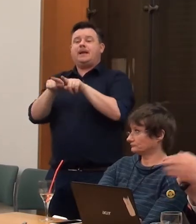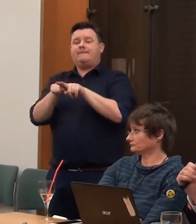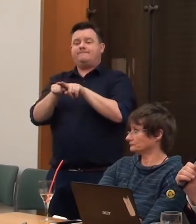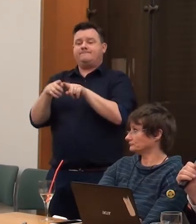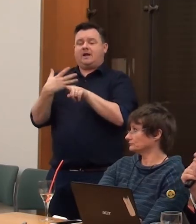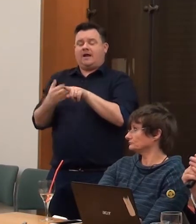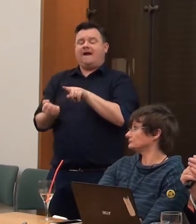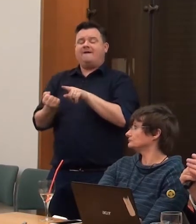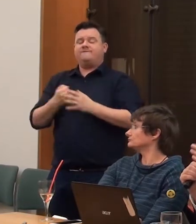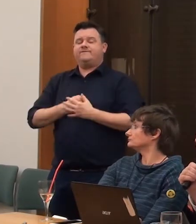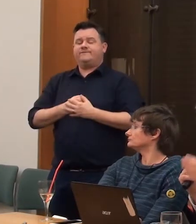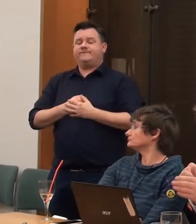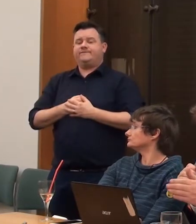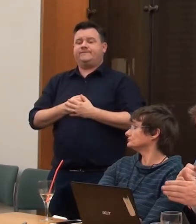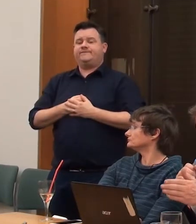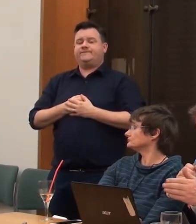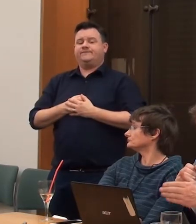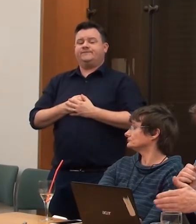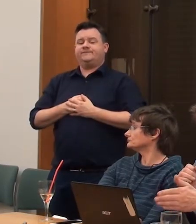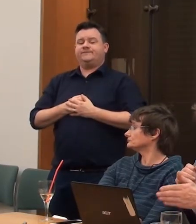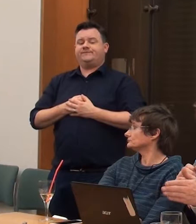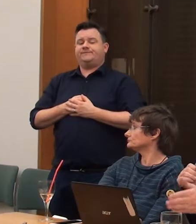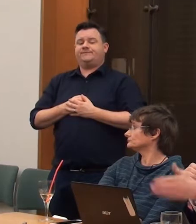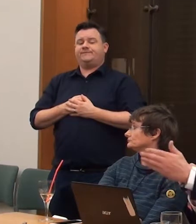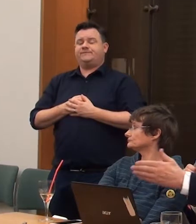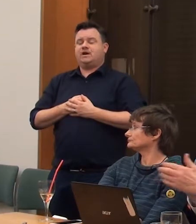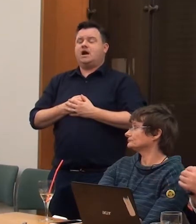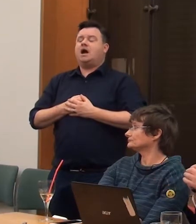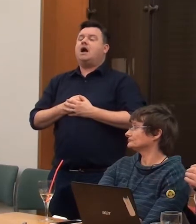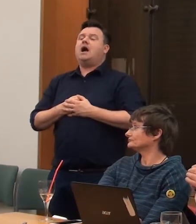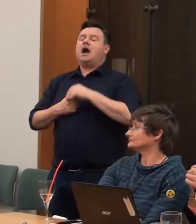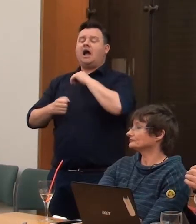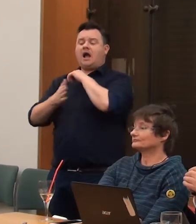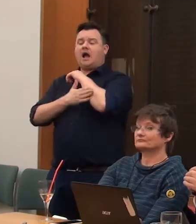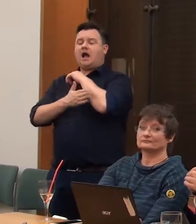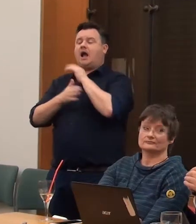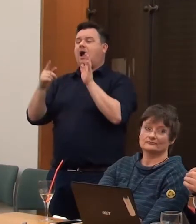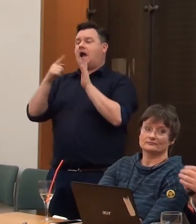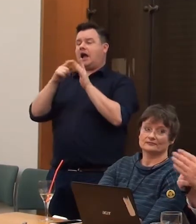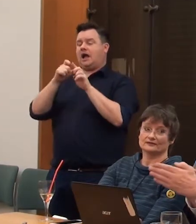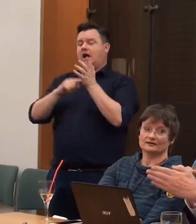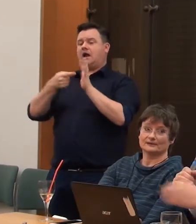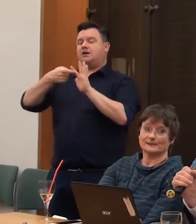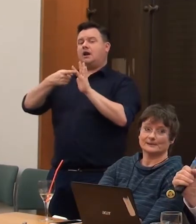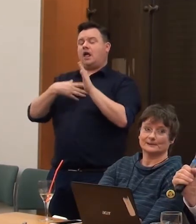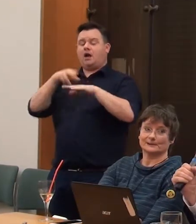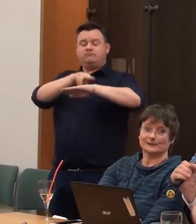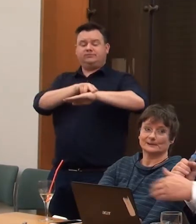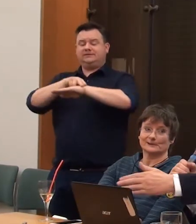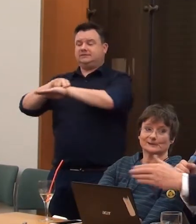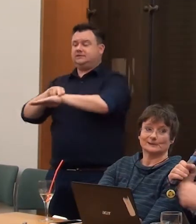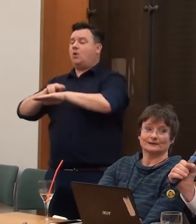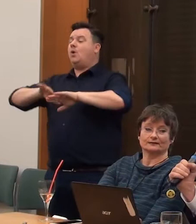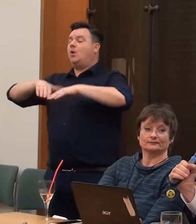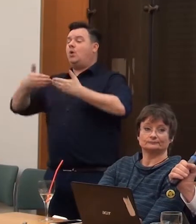we have the idle apprentice and the good working apprentice,